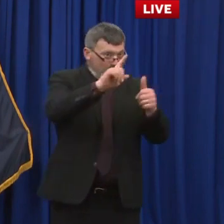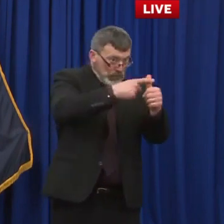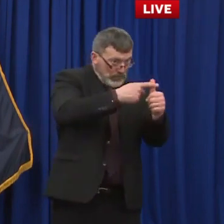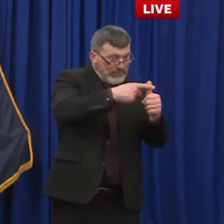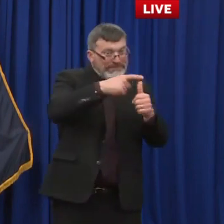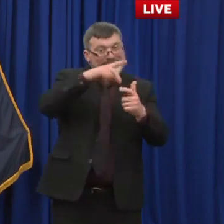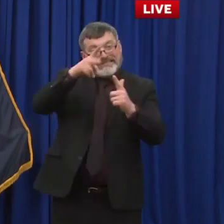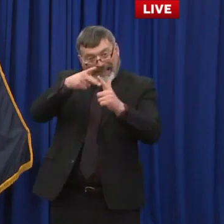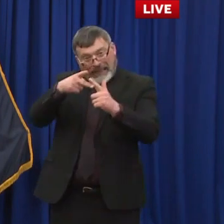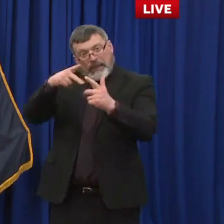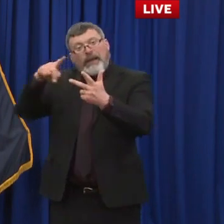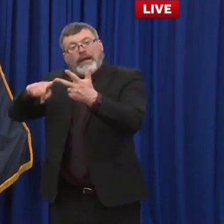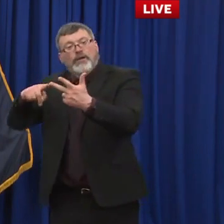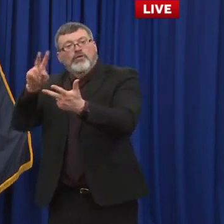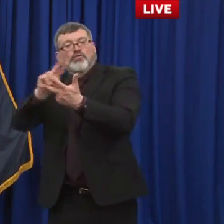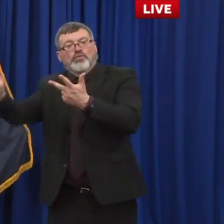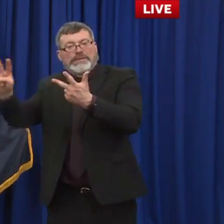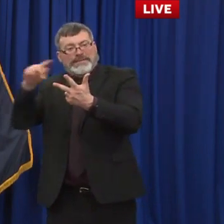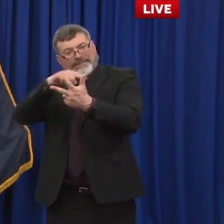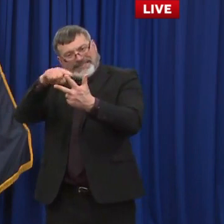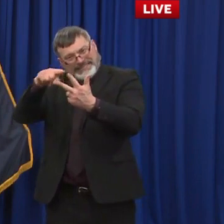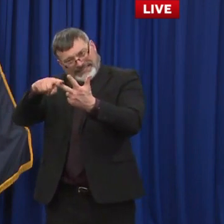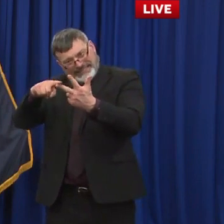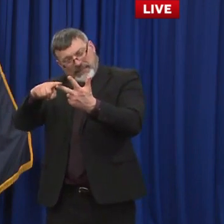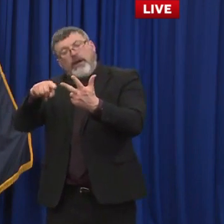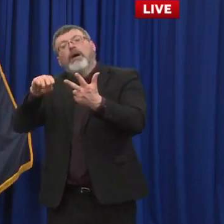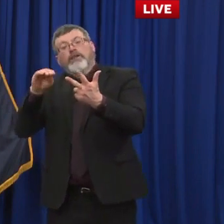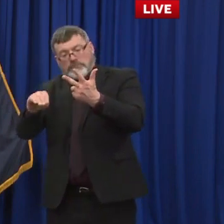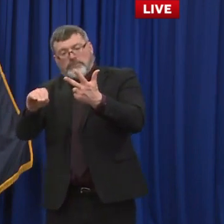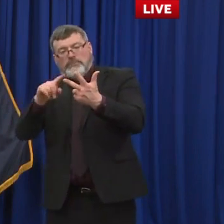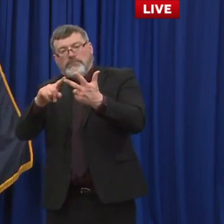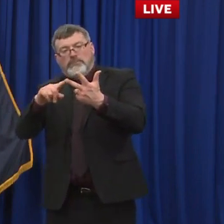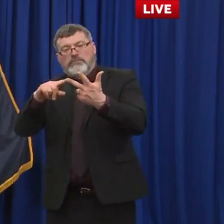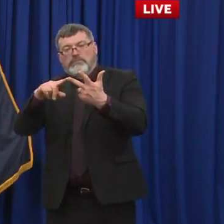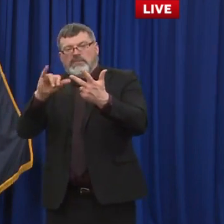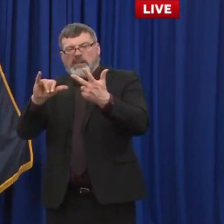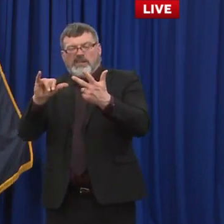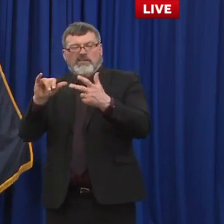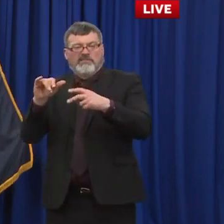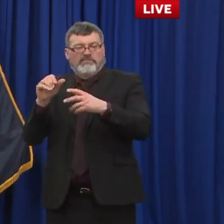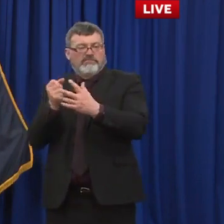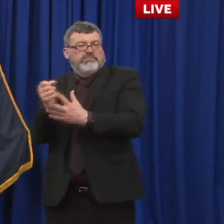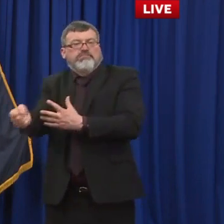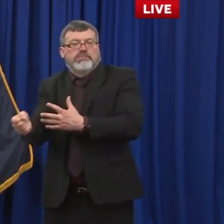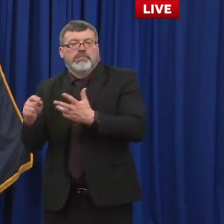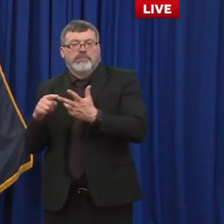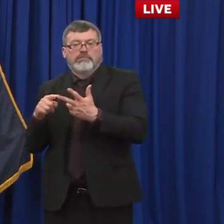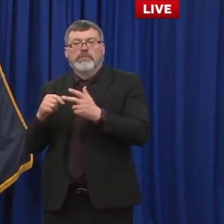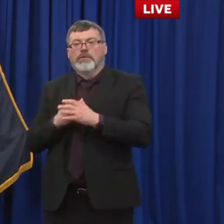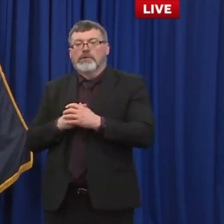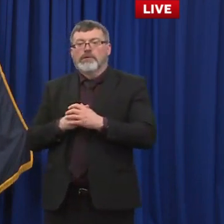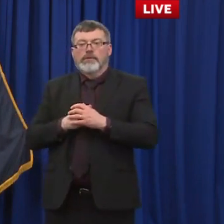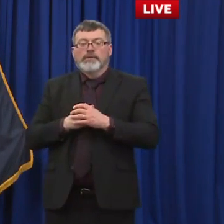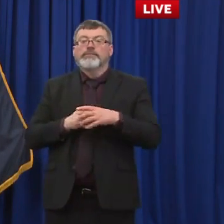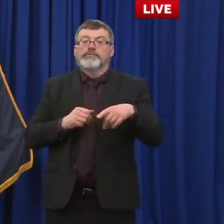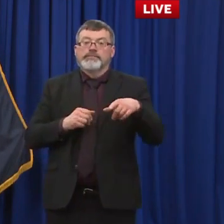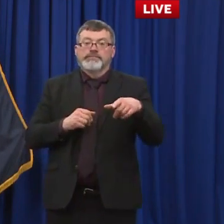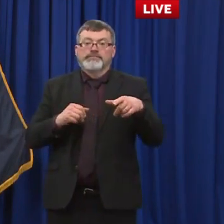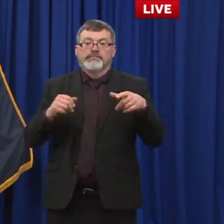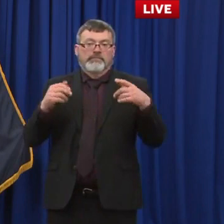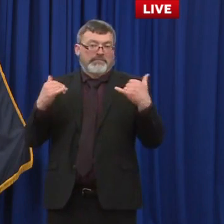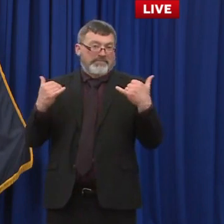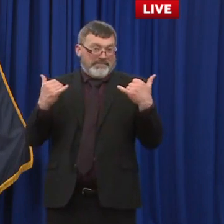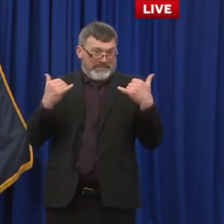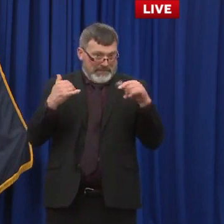that information we are these are coming in as reports to us on a regular basis and we have many under investigation but so far to date we have